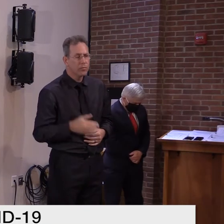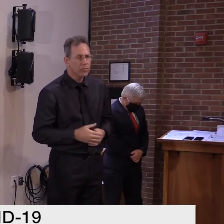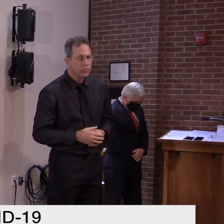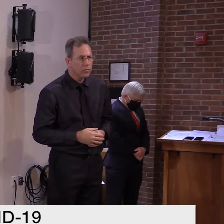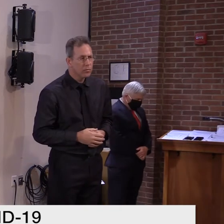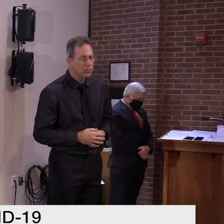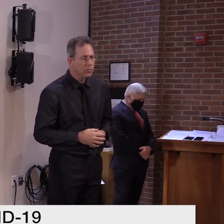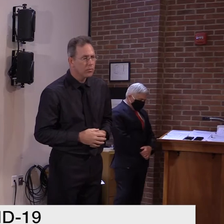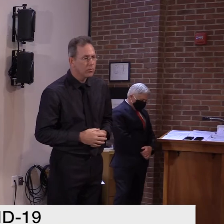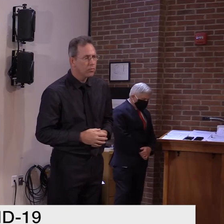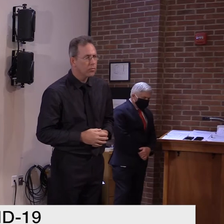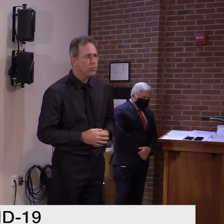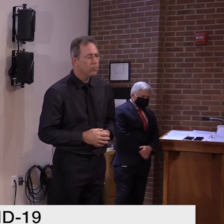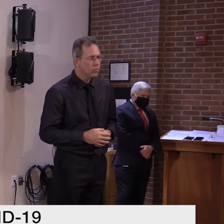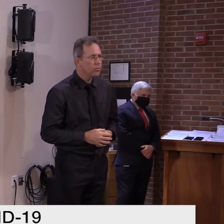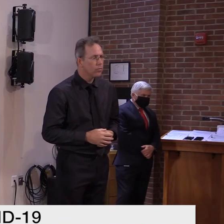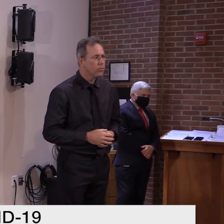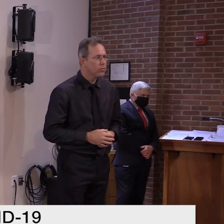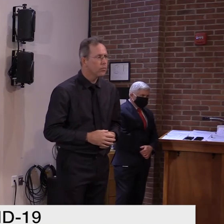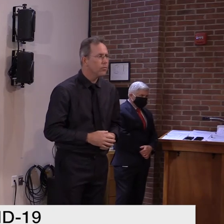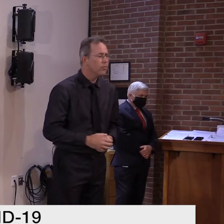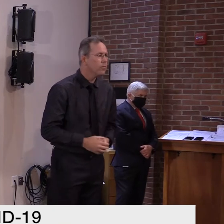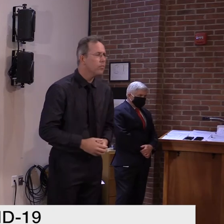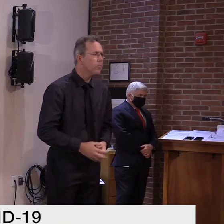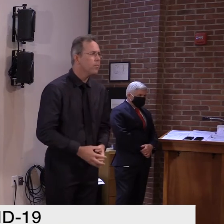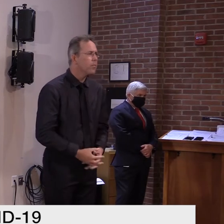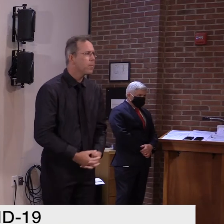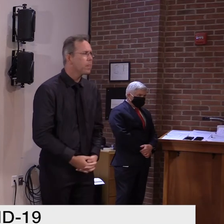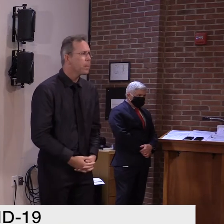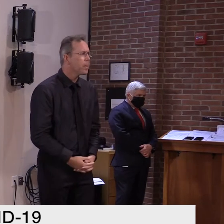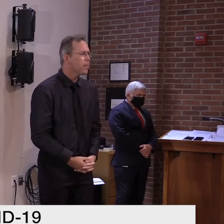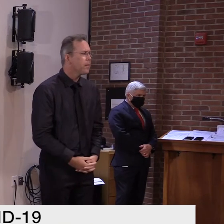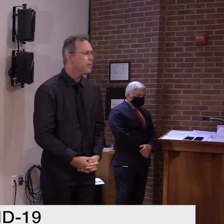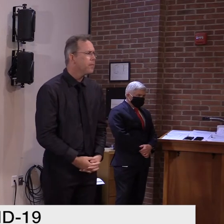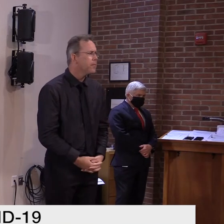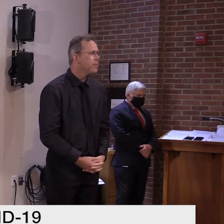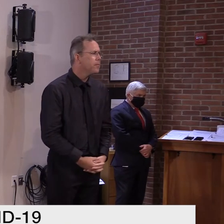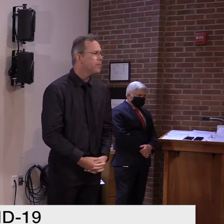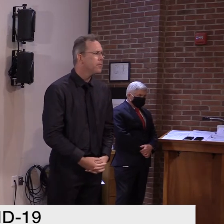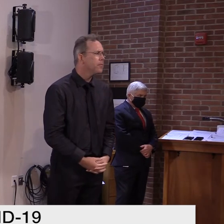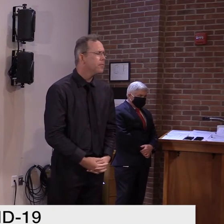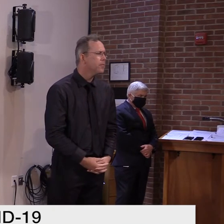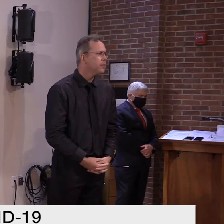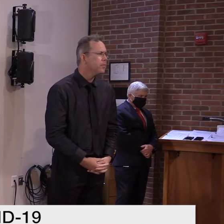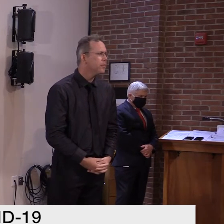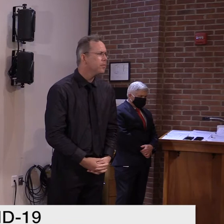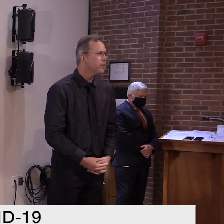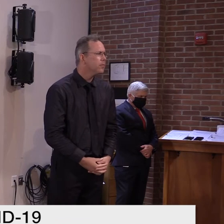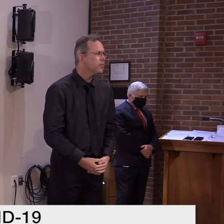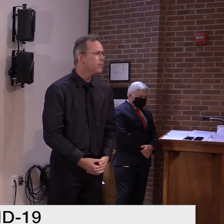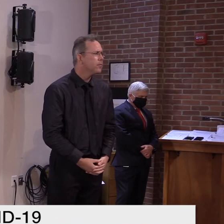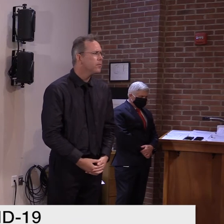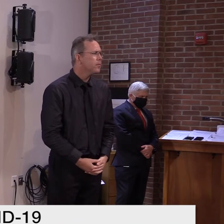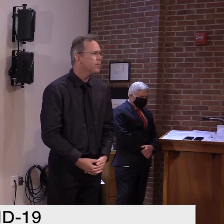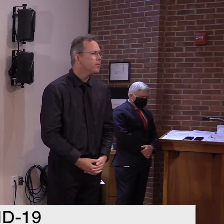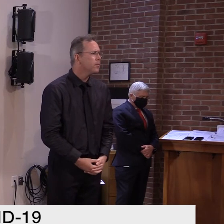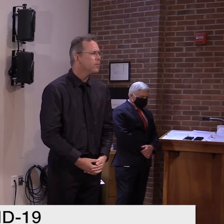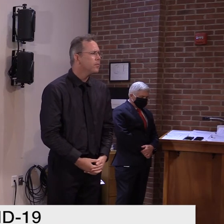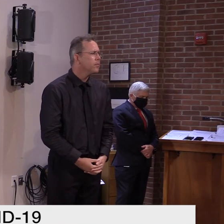Hi. I had a question just kind of clarifying a little bit about the, uh, ban on multiple household social gatherings. Um,